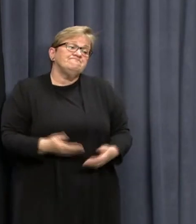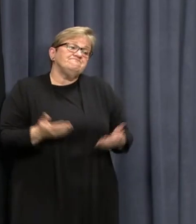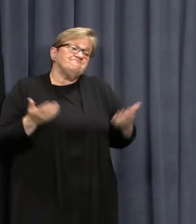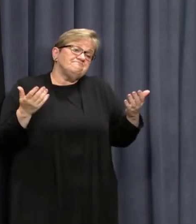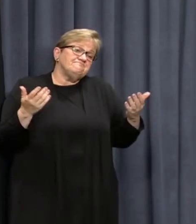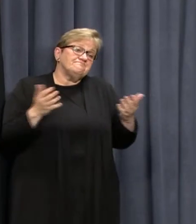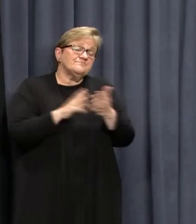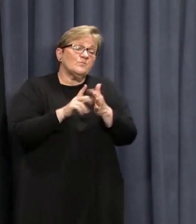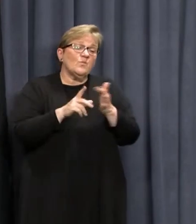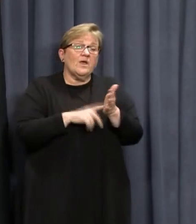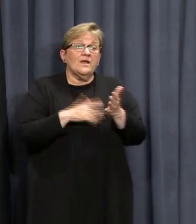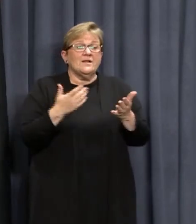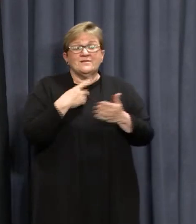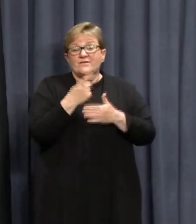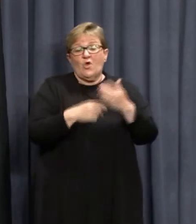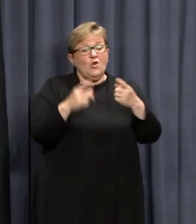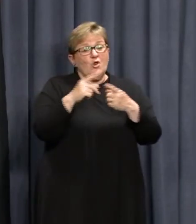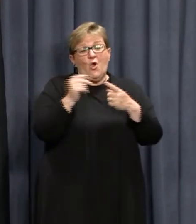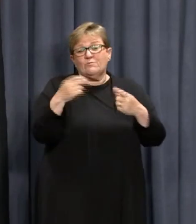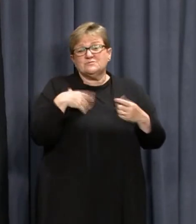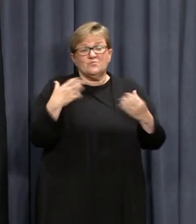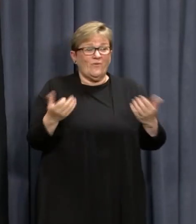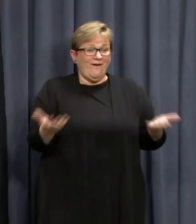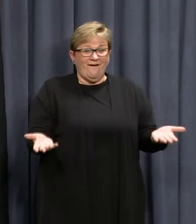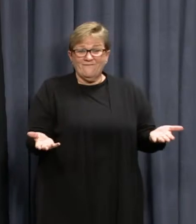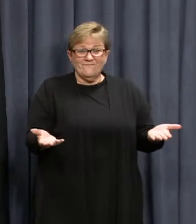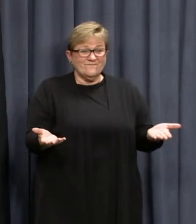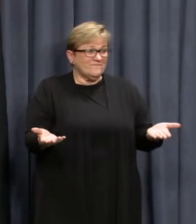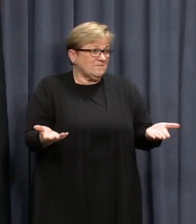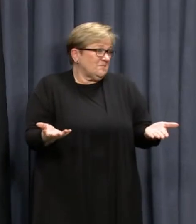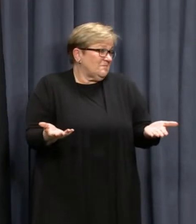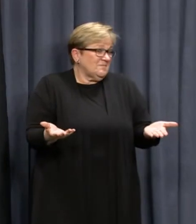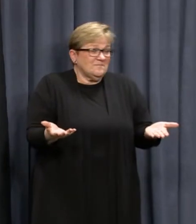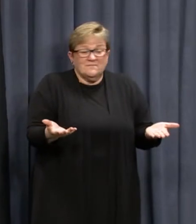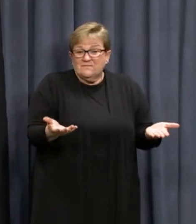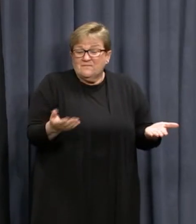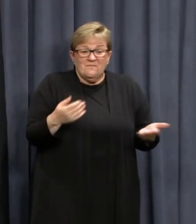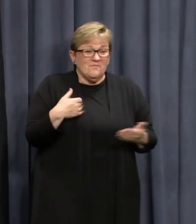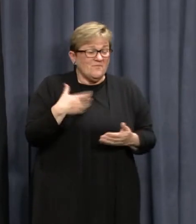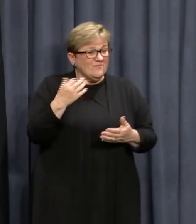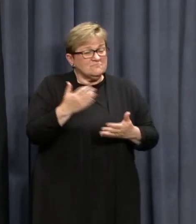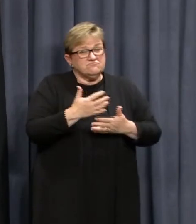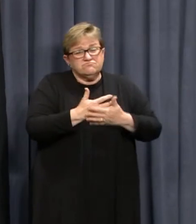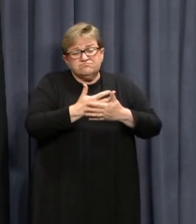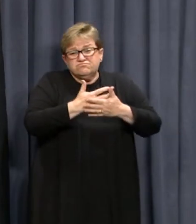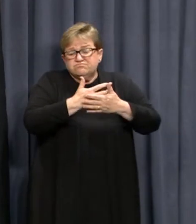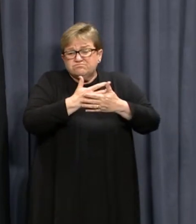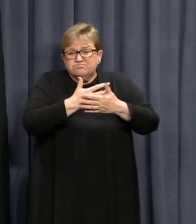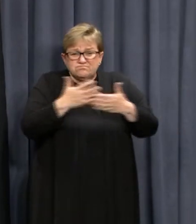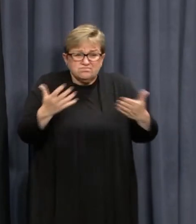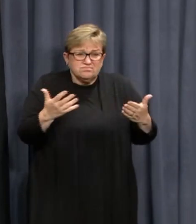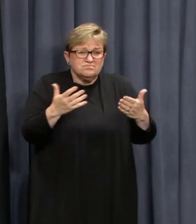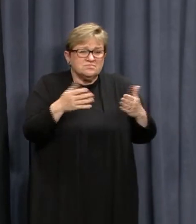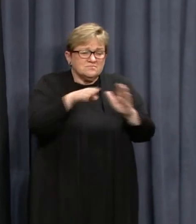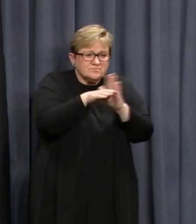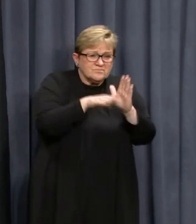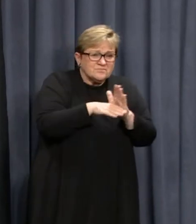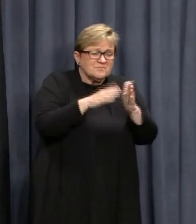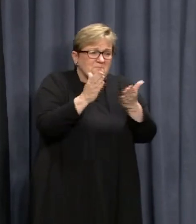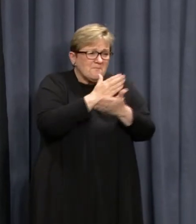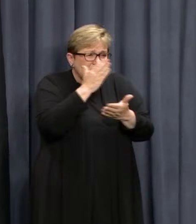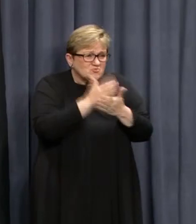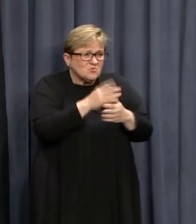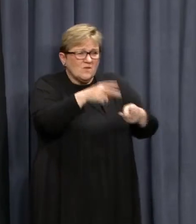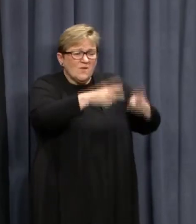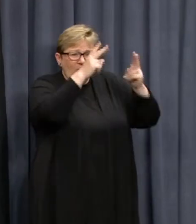Well, you know, it's the only option we have available to us. So we've put in place a huge number of measures to make it